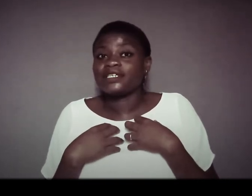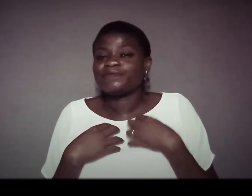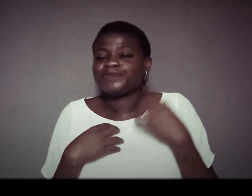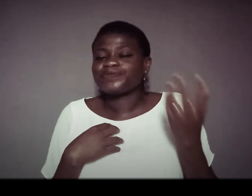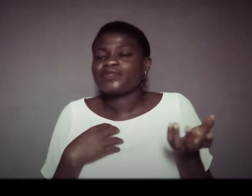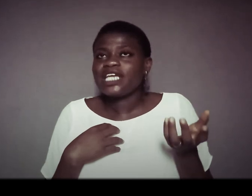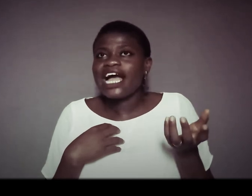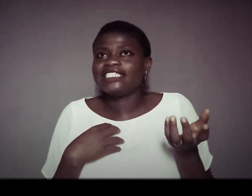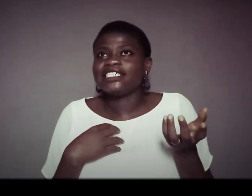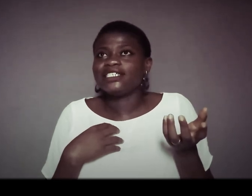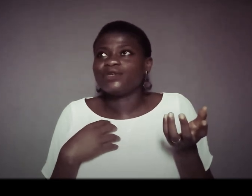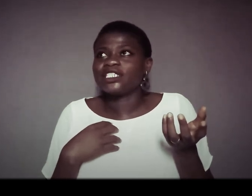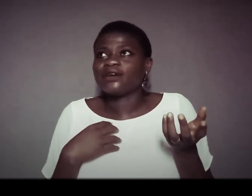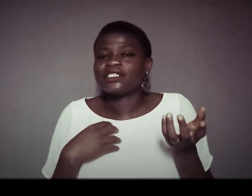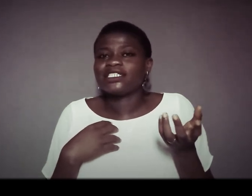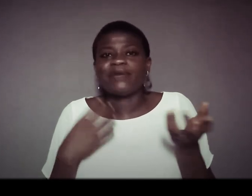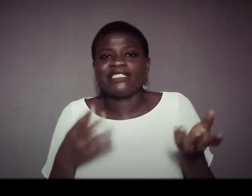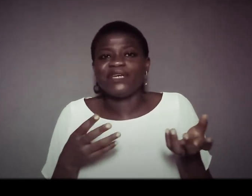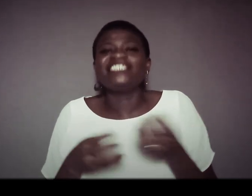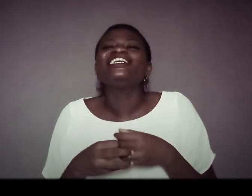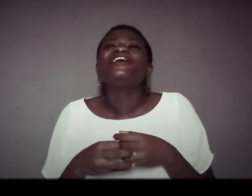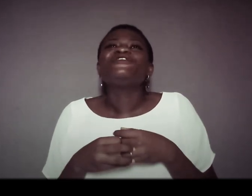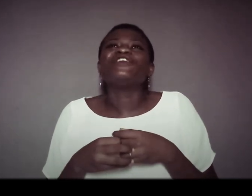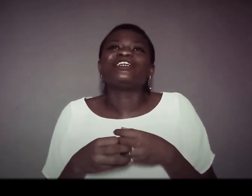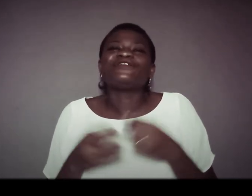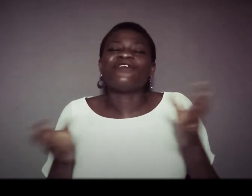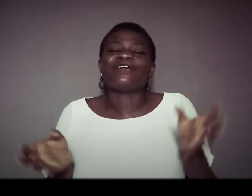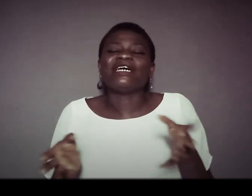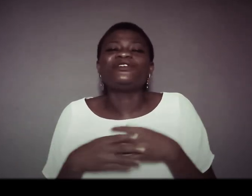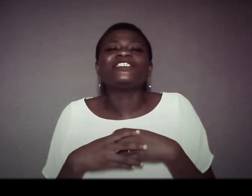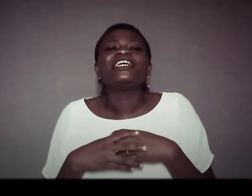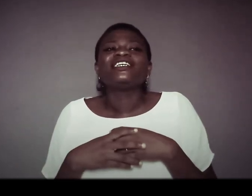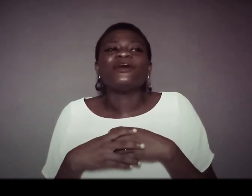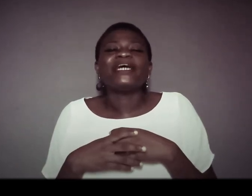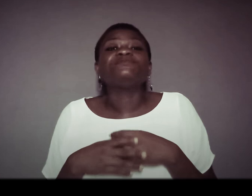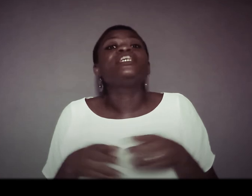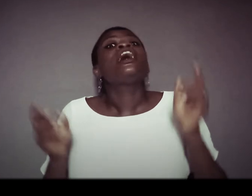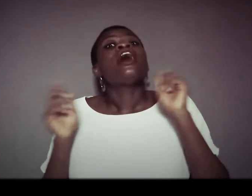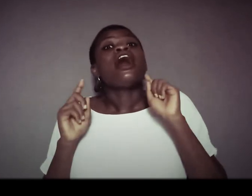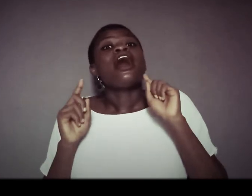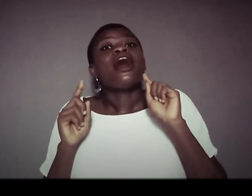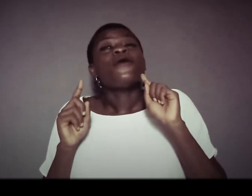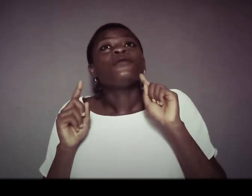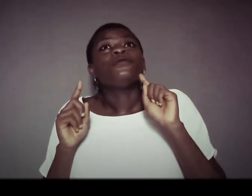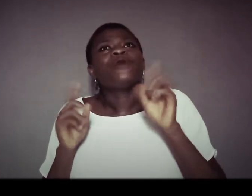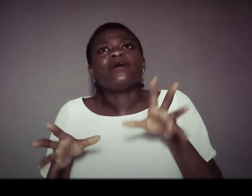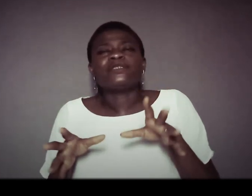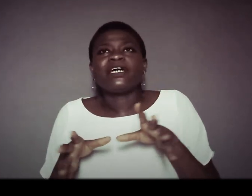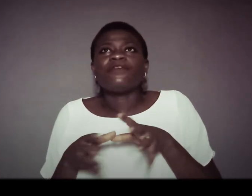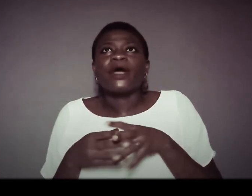as a what now specimen for for what i'm doing don't mind me when i was planning for my